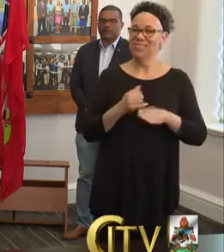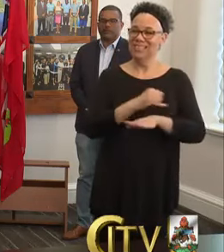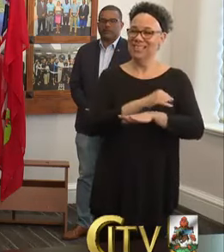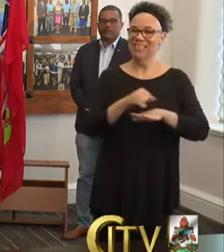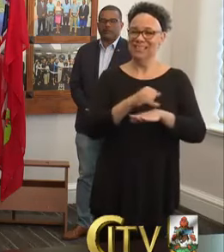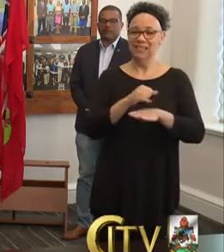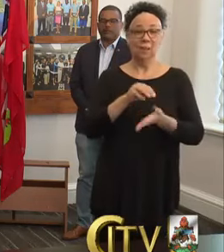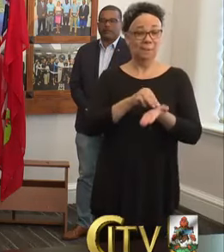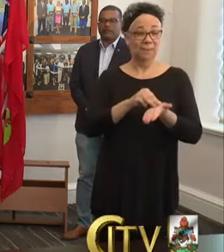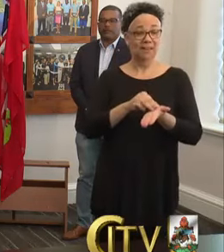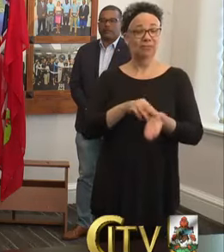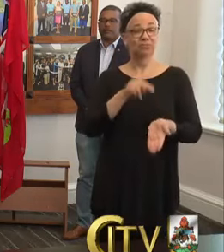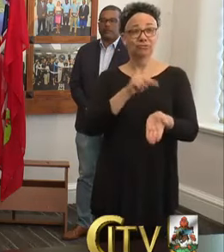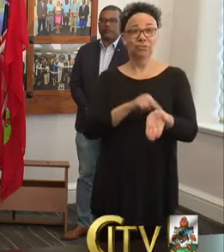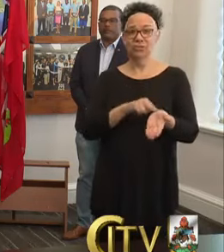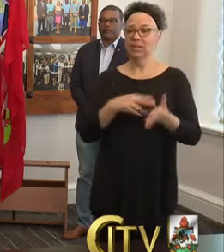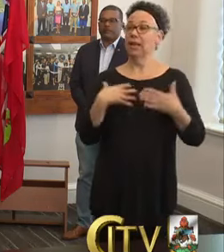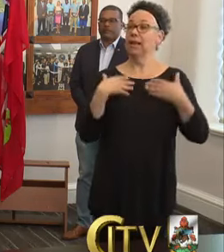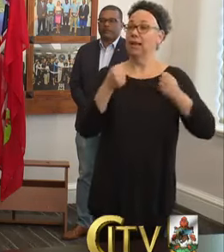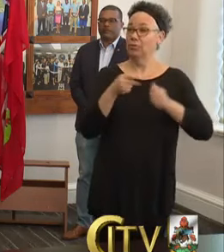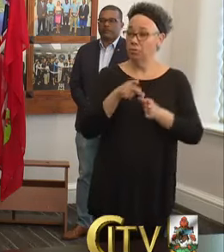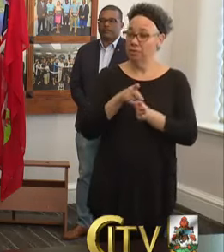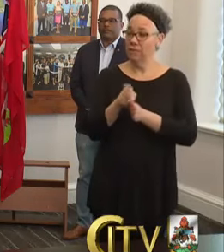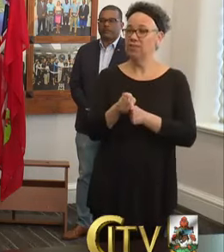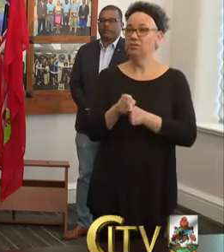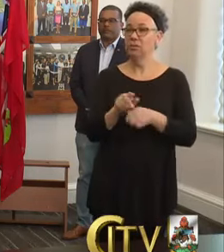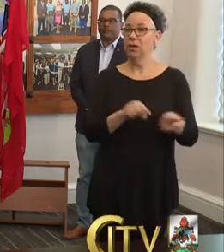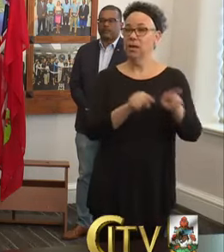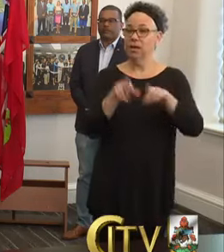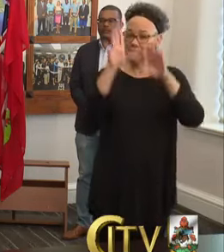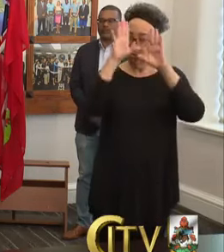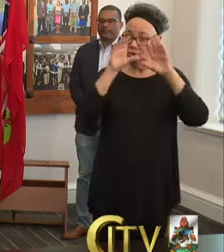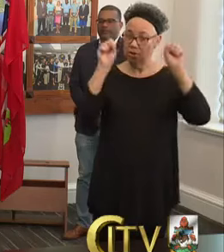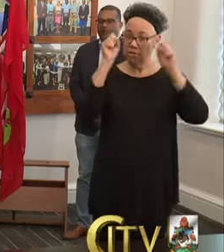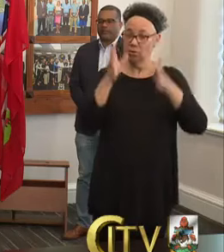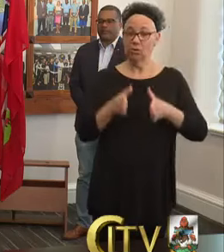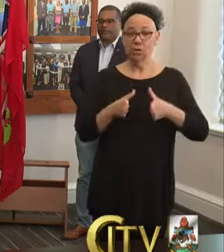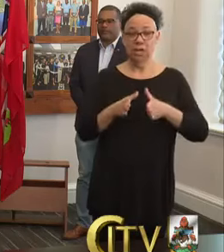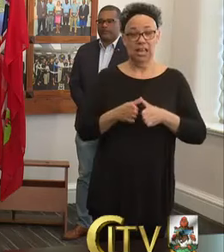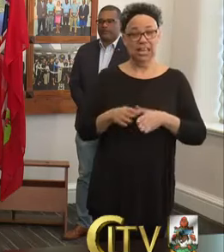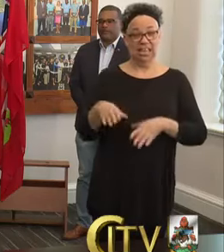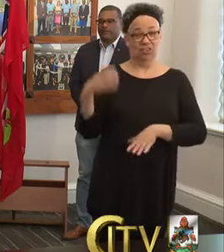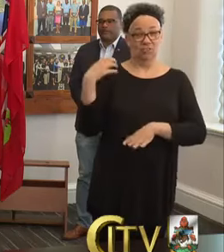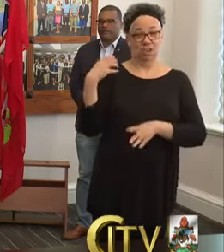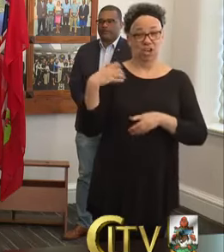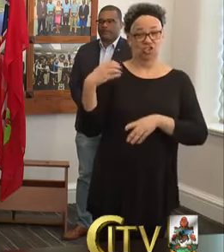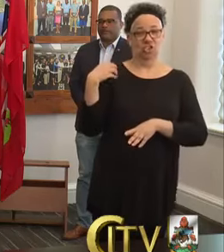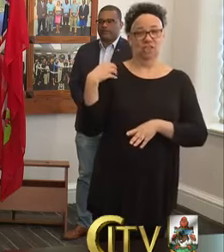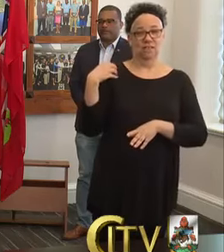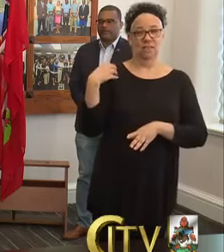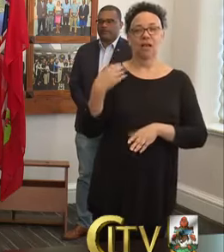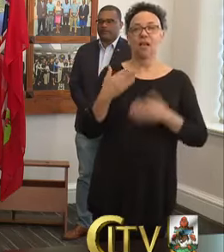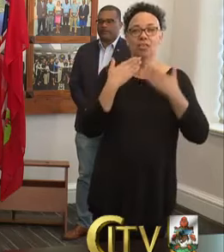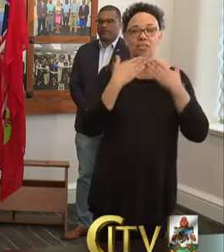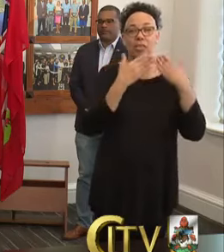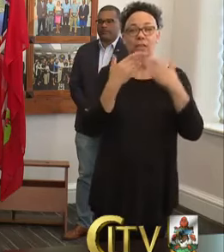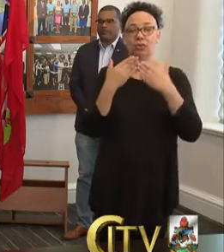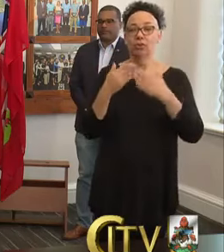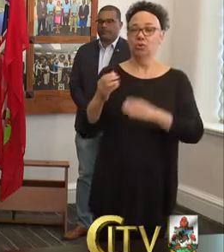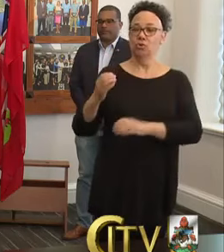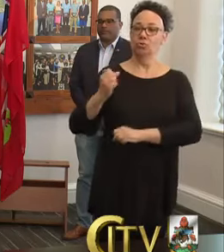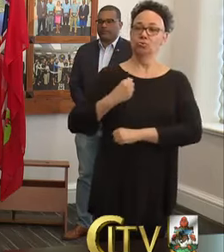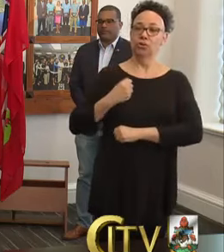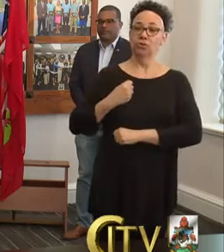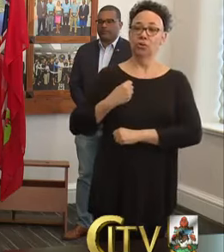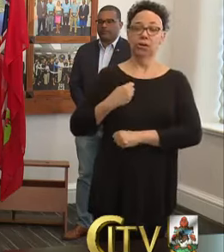nursing and health professionals. And as Governor and Commander-in-Chief, I also thank the men and women of the Royal Bermuda Regiment and